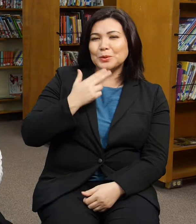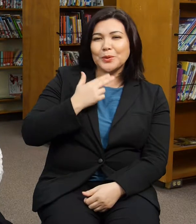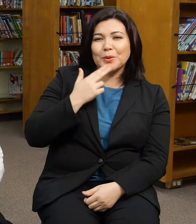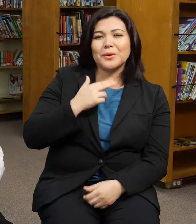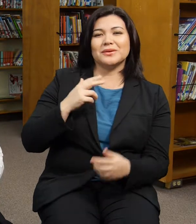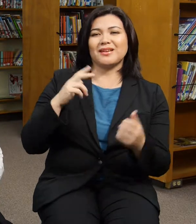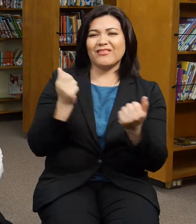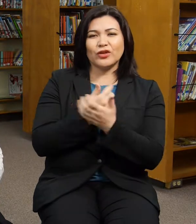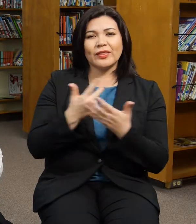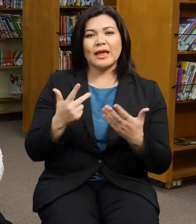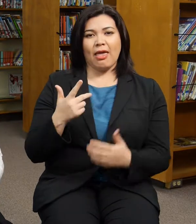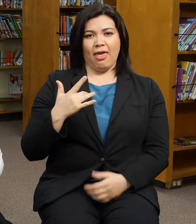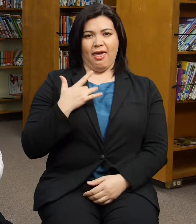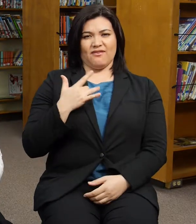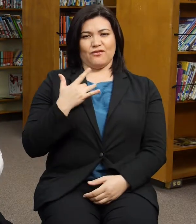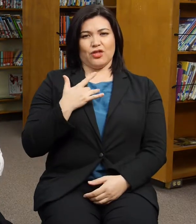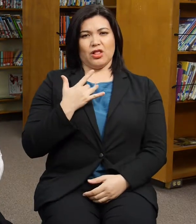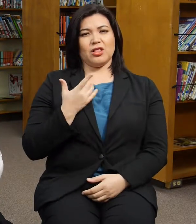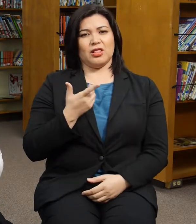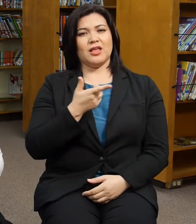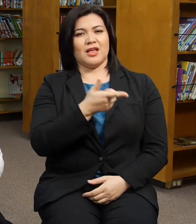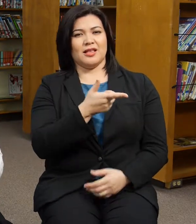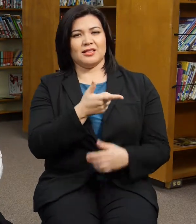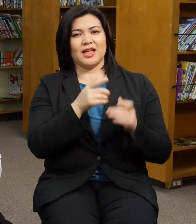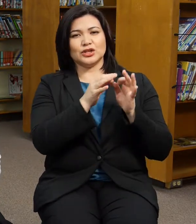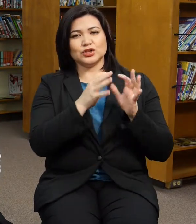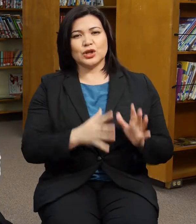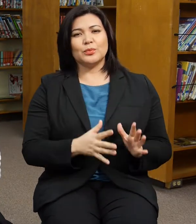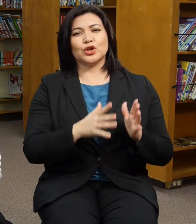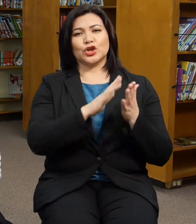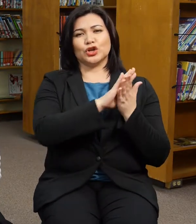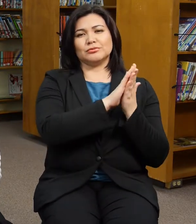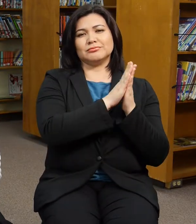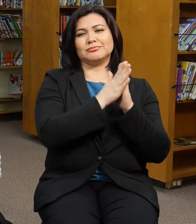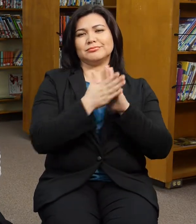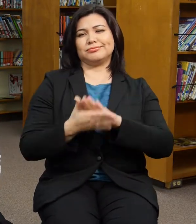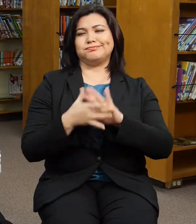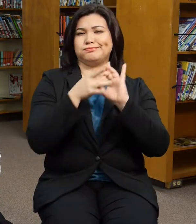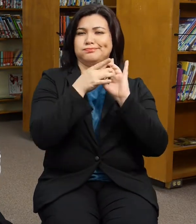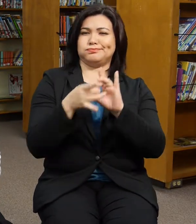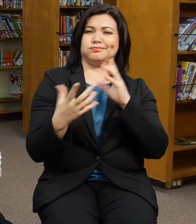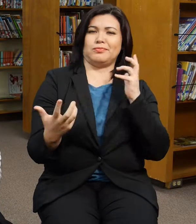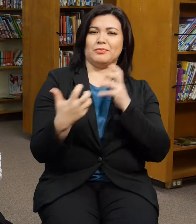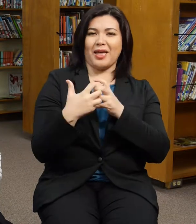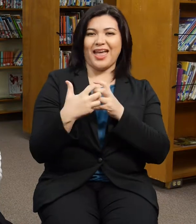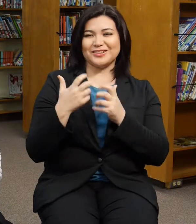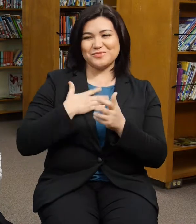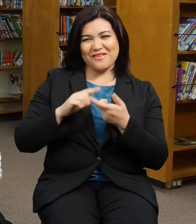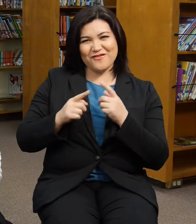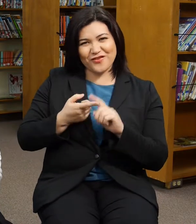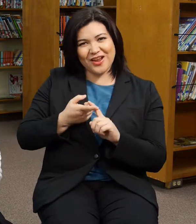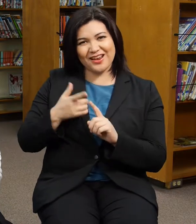like she was holding the role of the person, and I really felt comfortable.